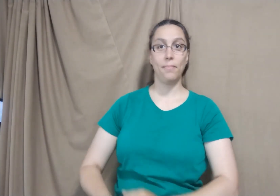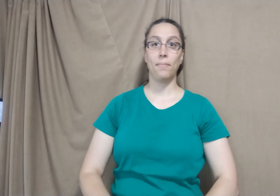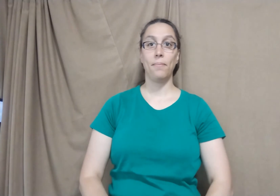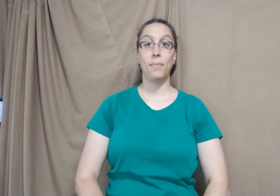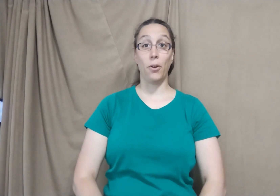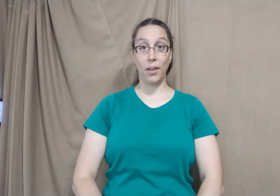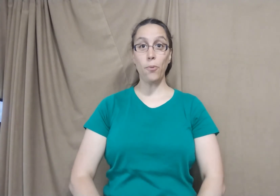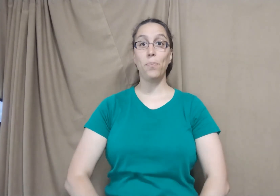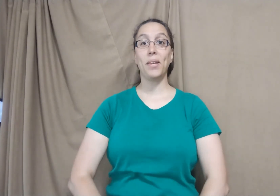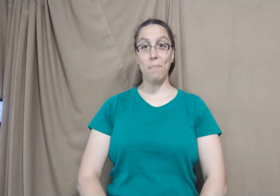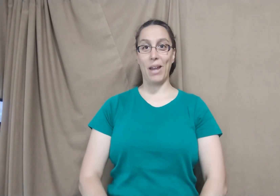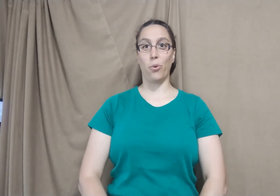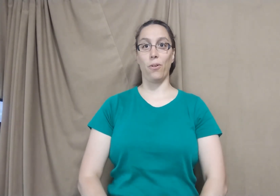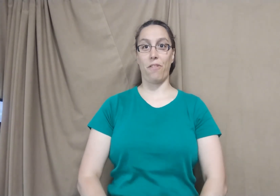There you go. Command words.